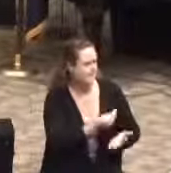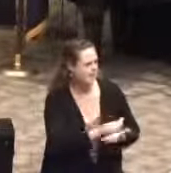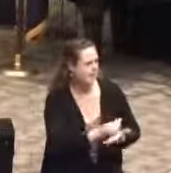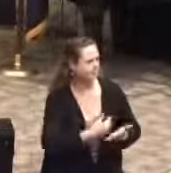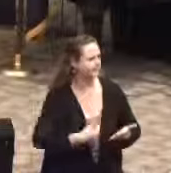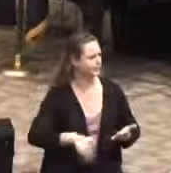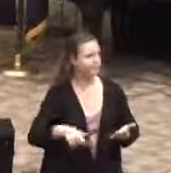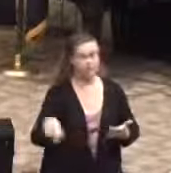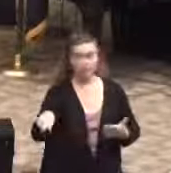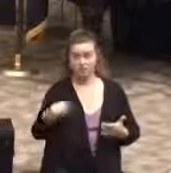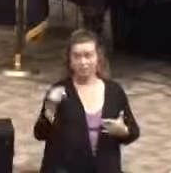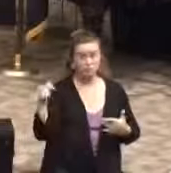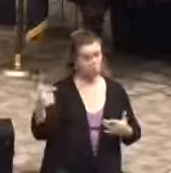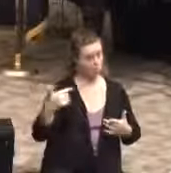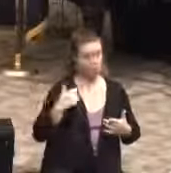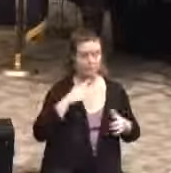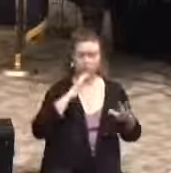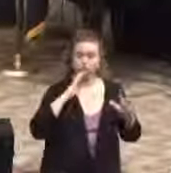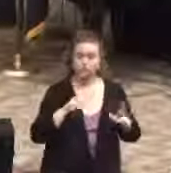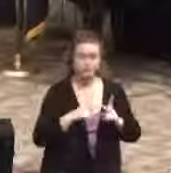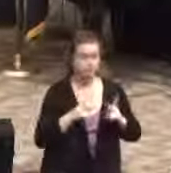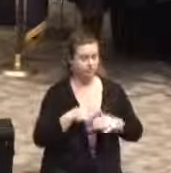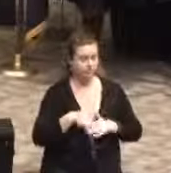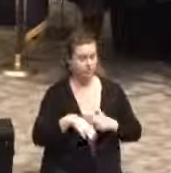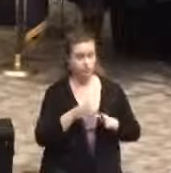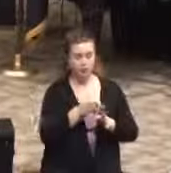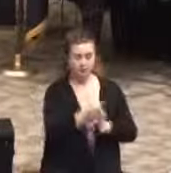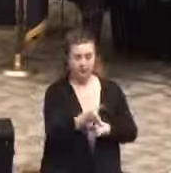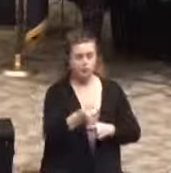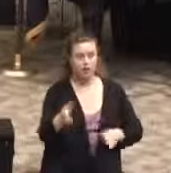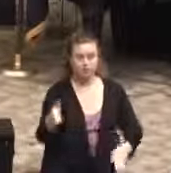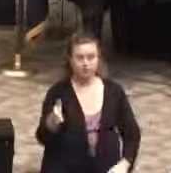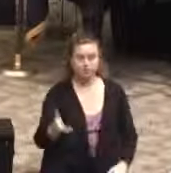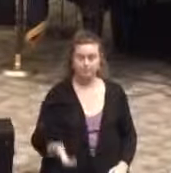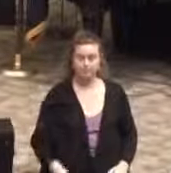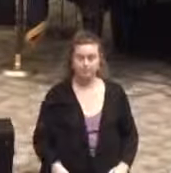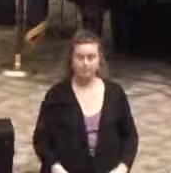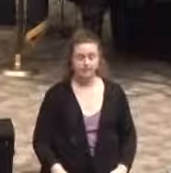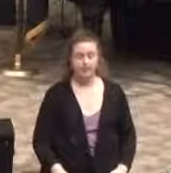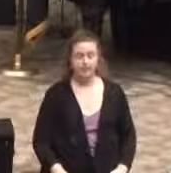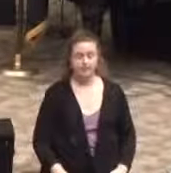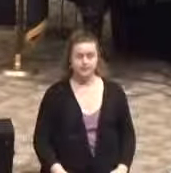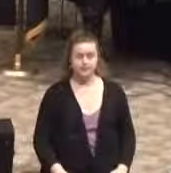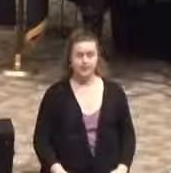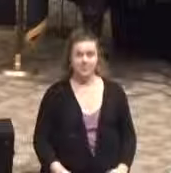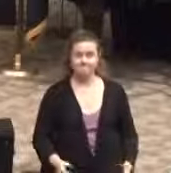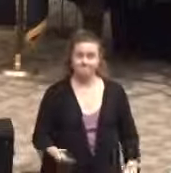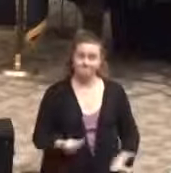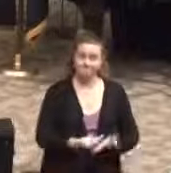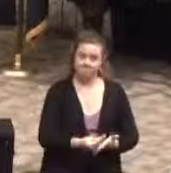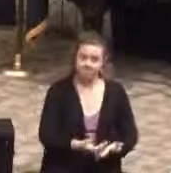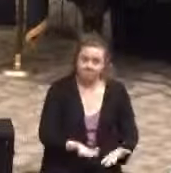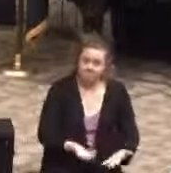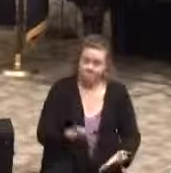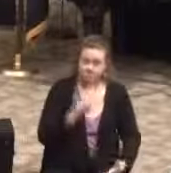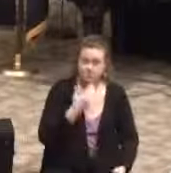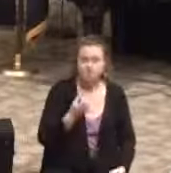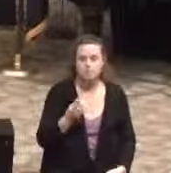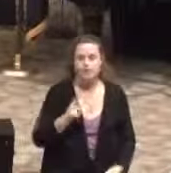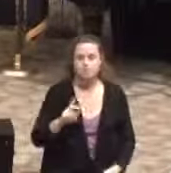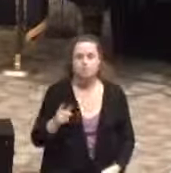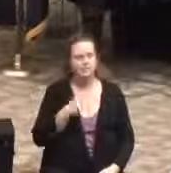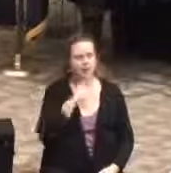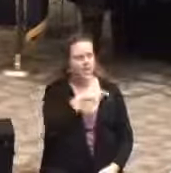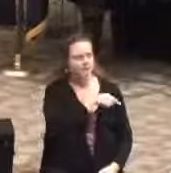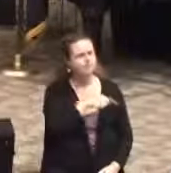of you today is in a great position as you enter your careers. Many people come to the department looking at us as a